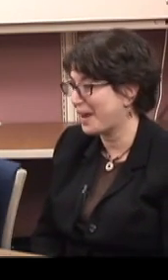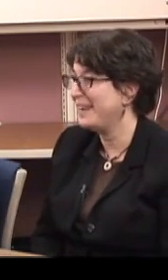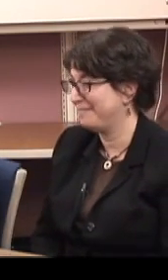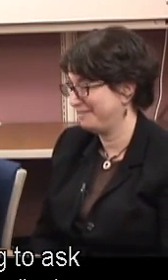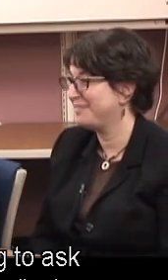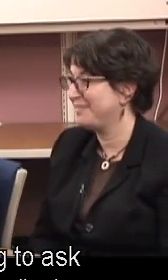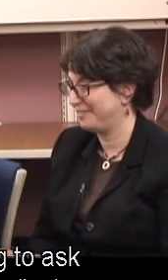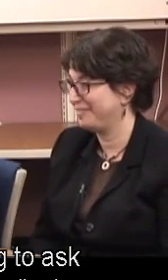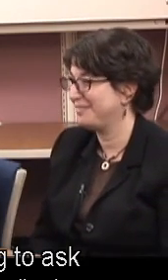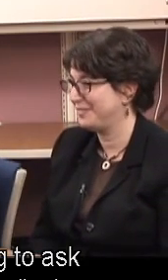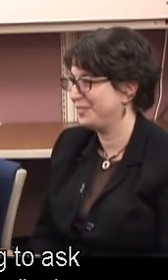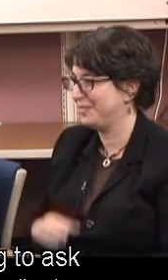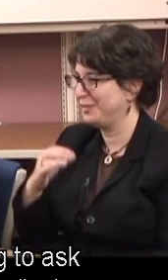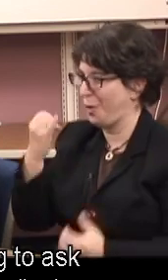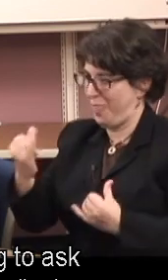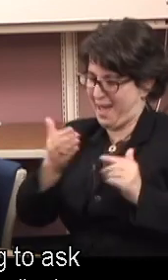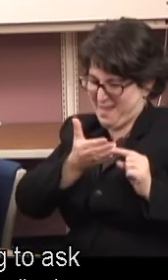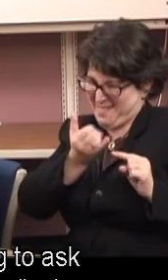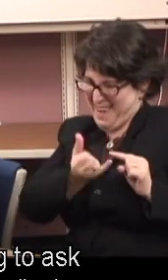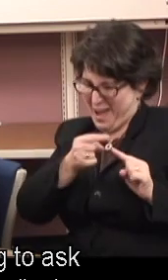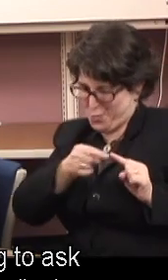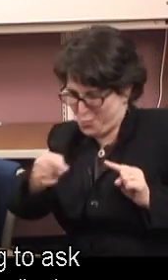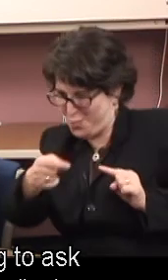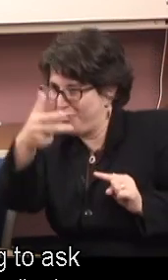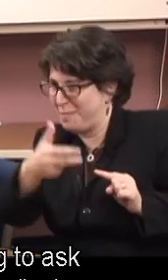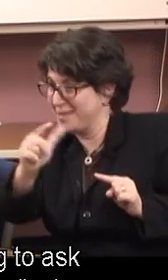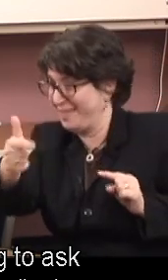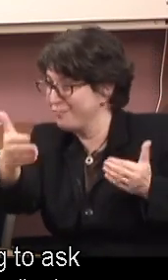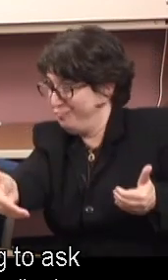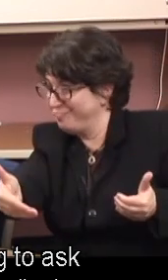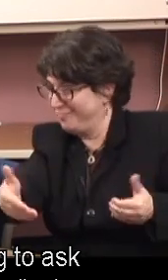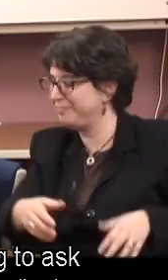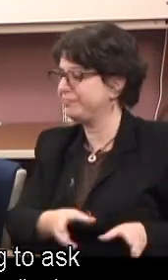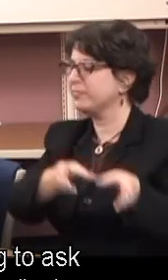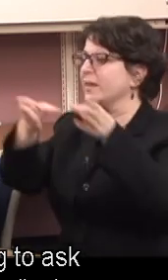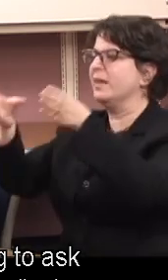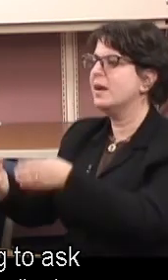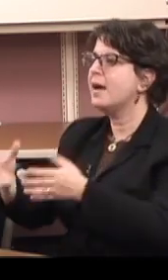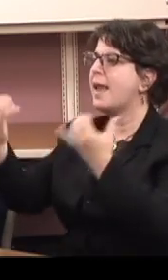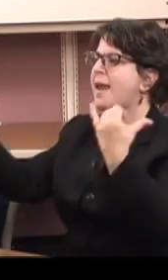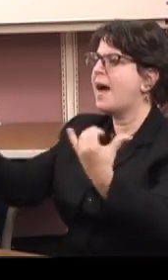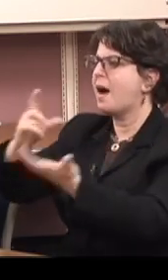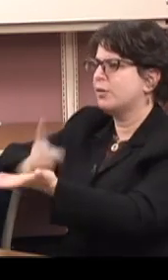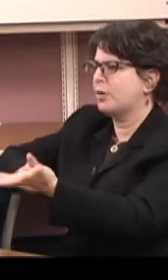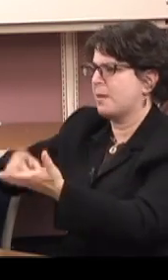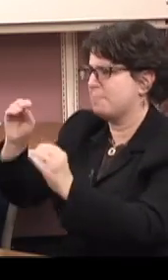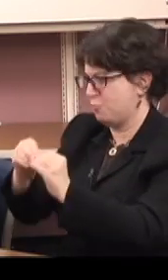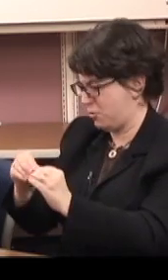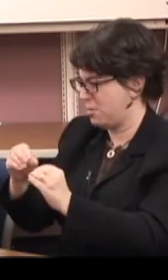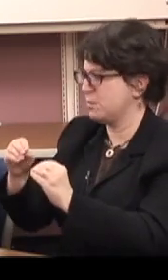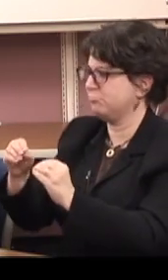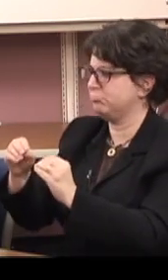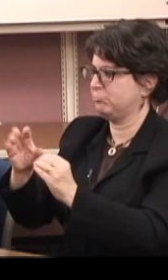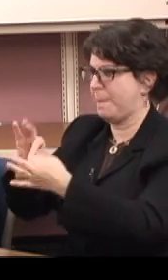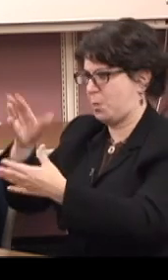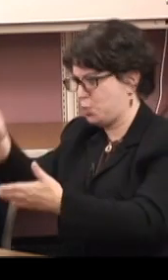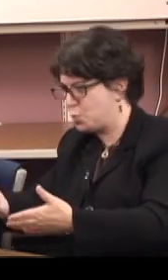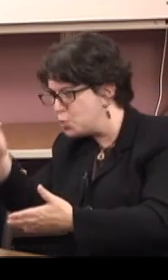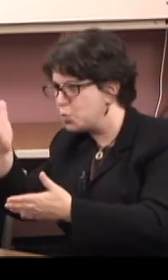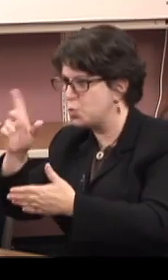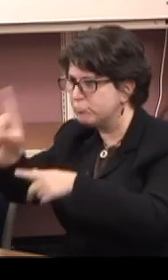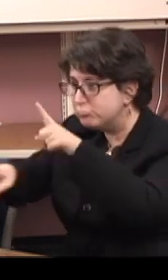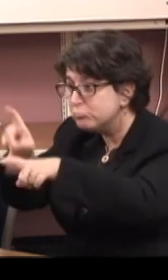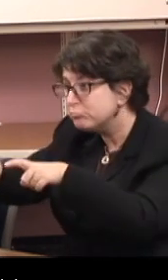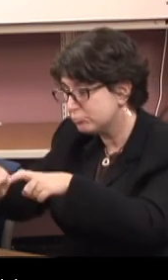Okay. Okay. All right. So now I'm going to ask you a little bit more about